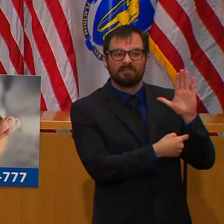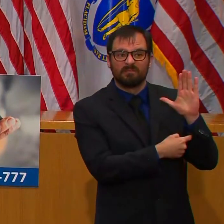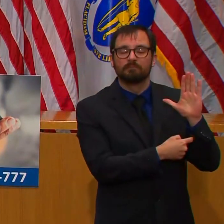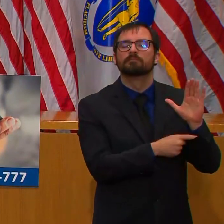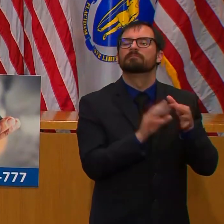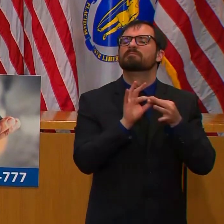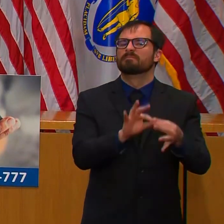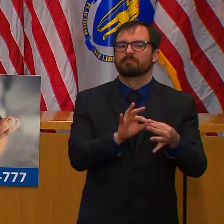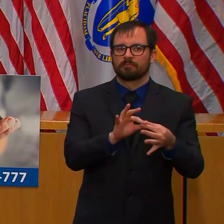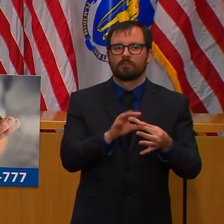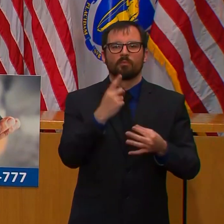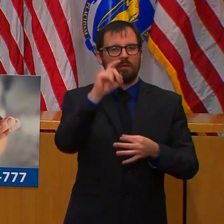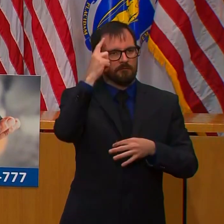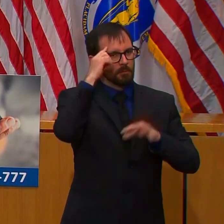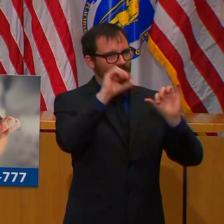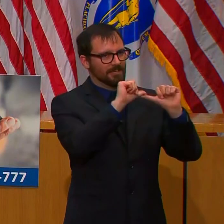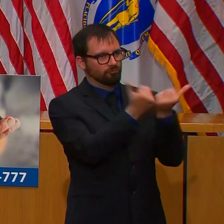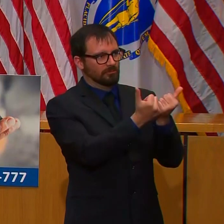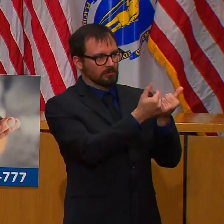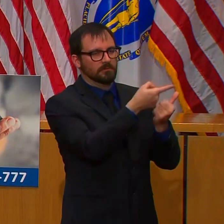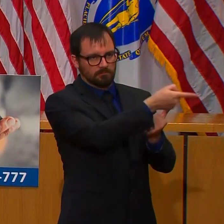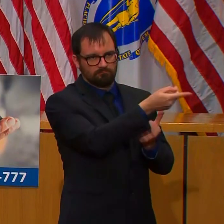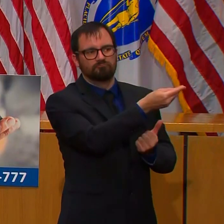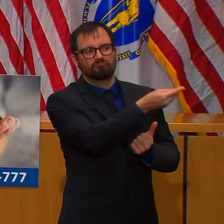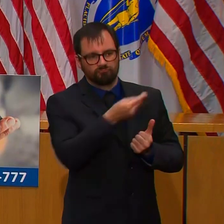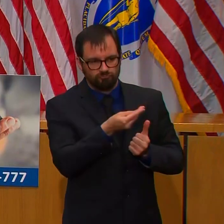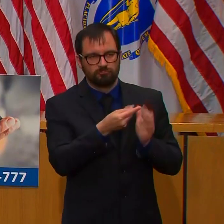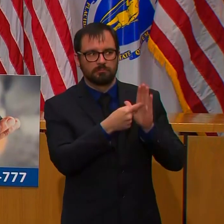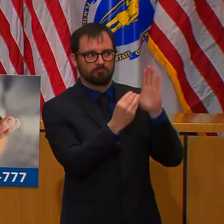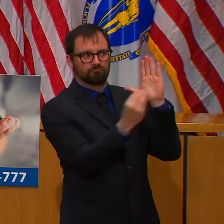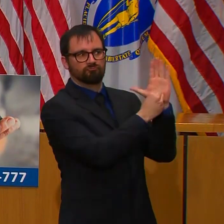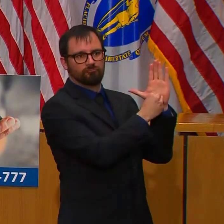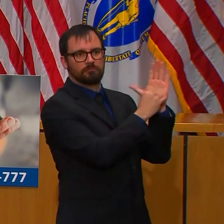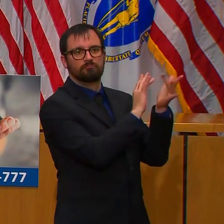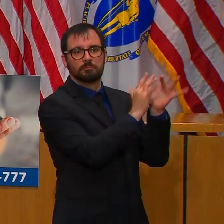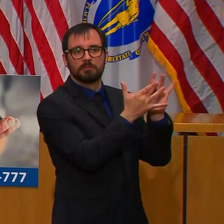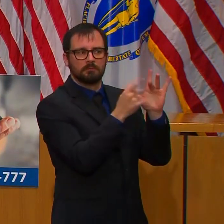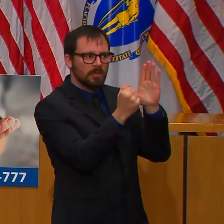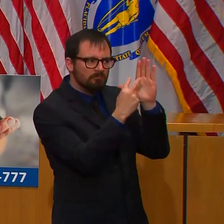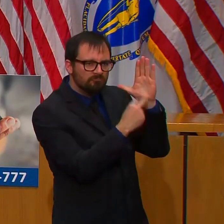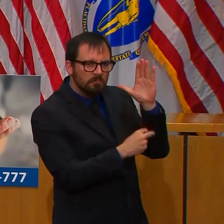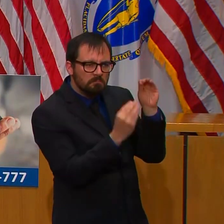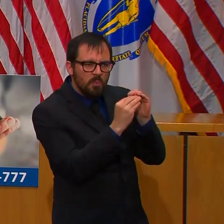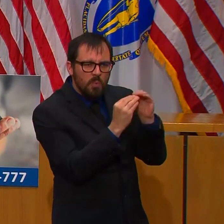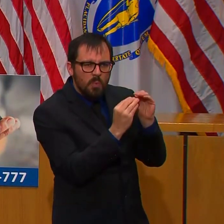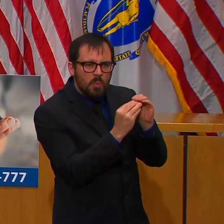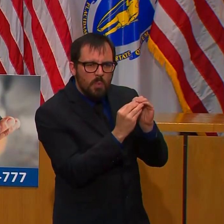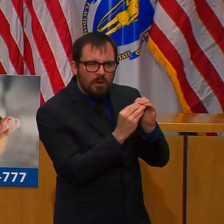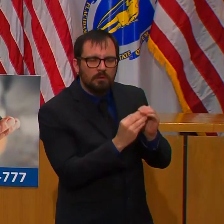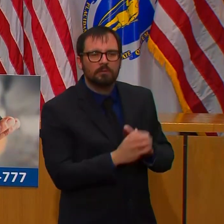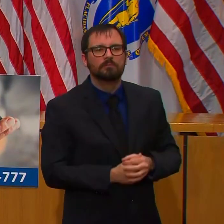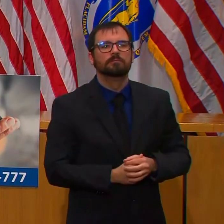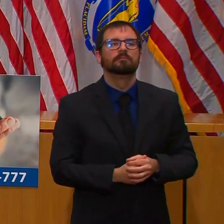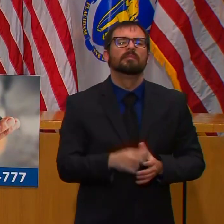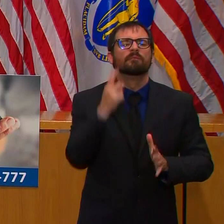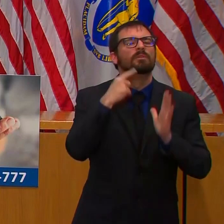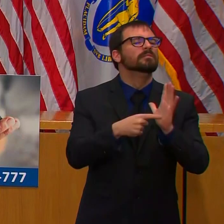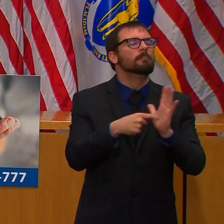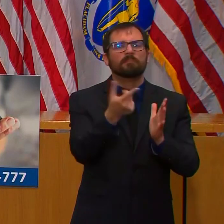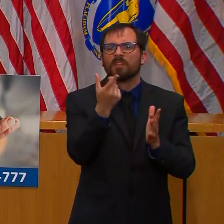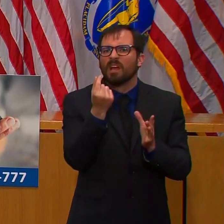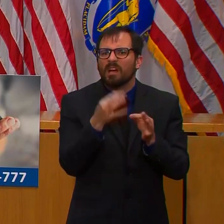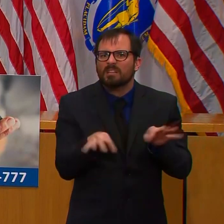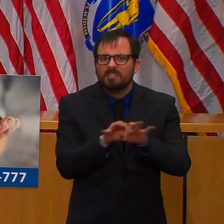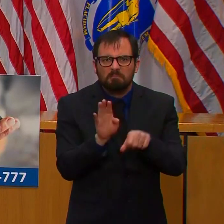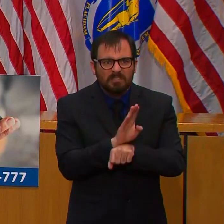And there is a way for businesses to contact and engage with economic development on their website. And over the course of the past several weeks, there have been literally